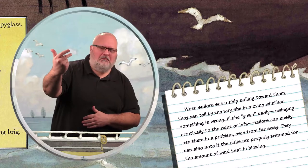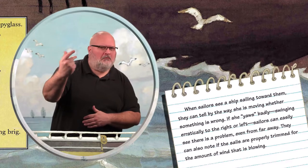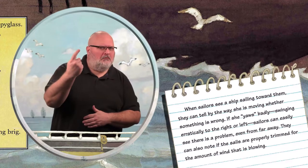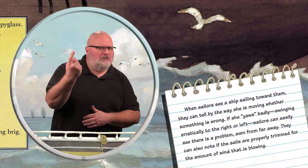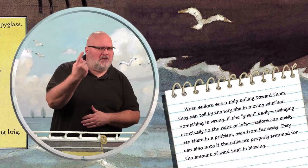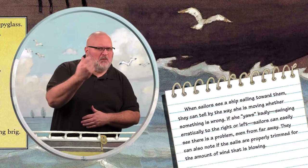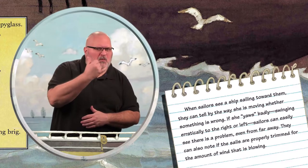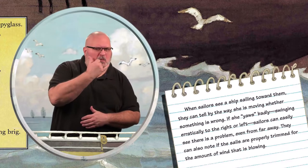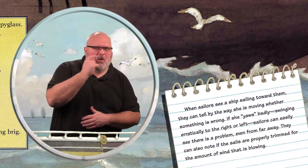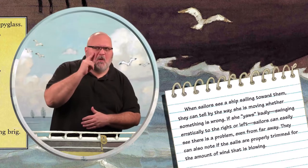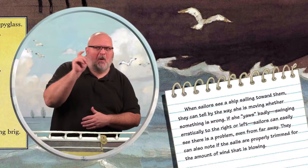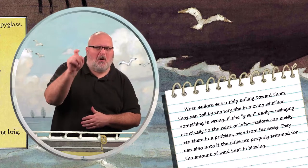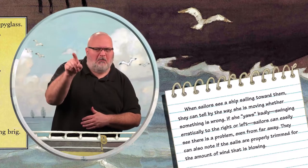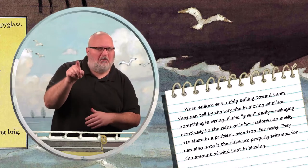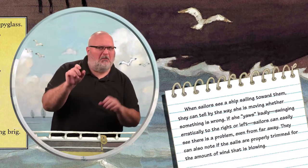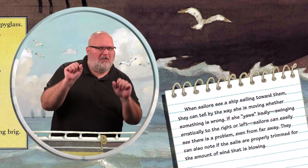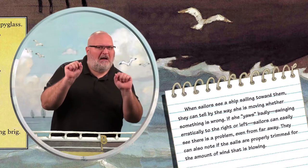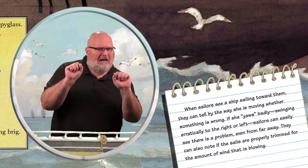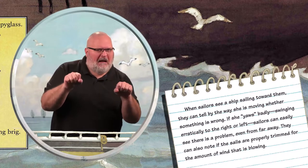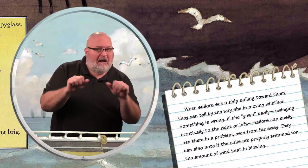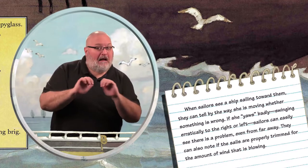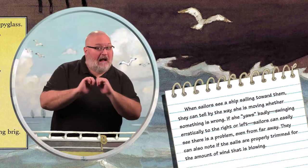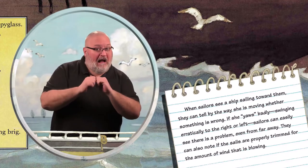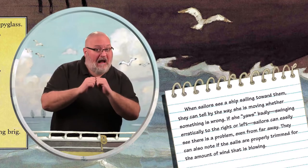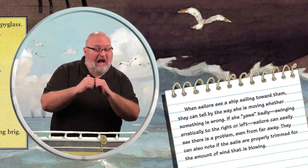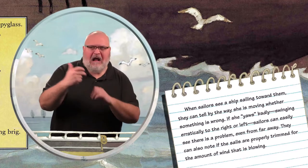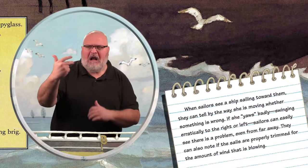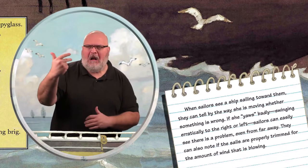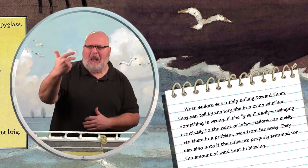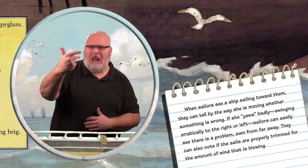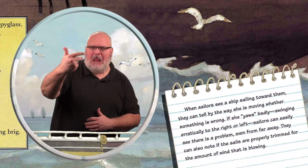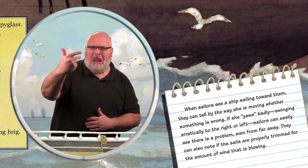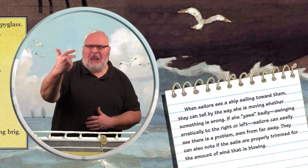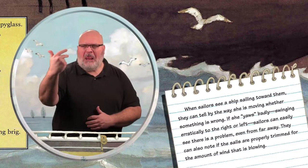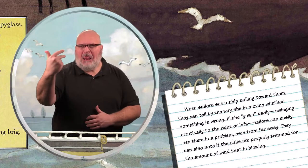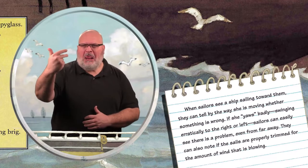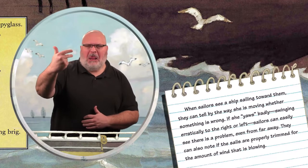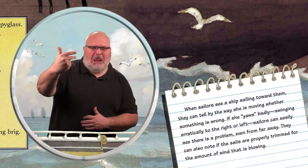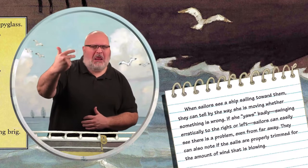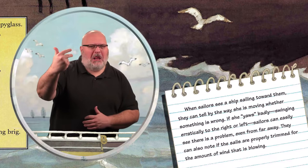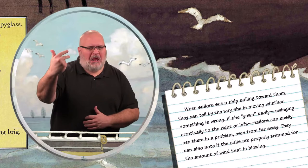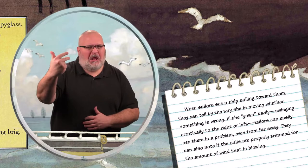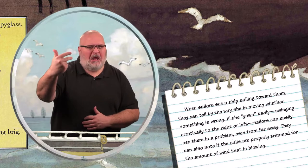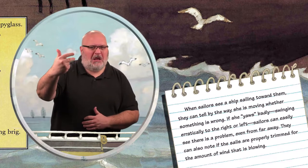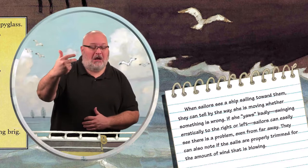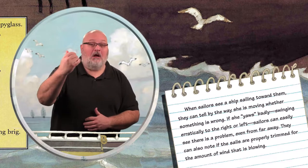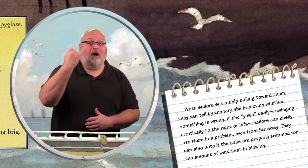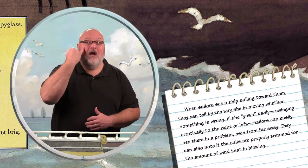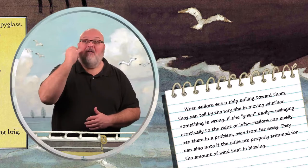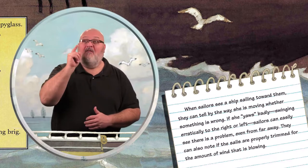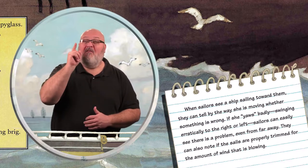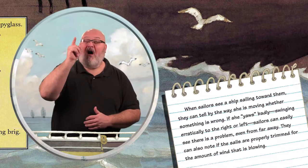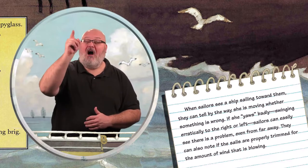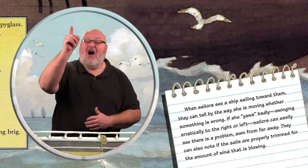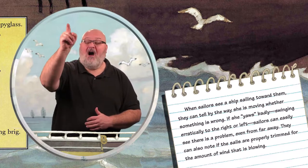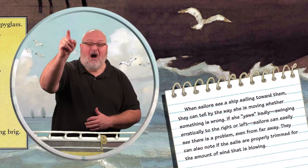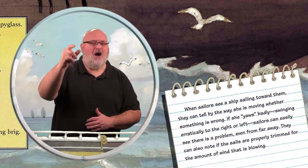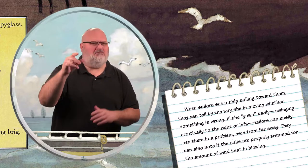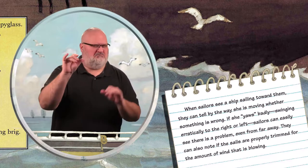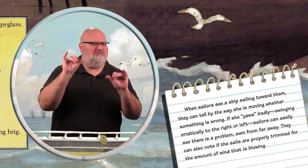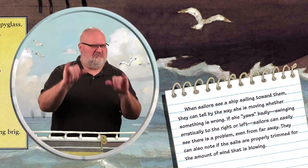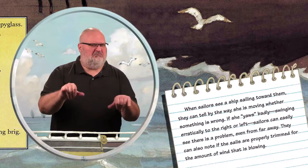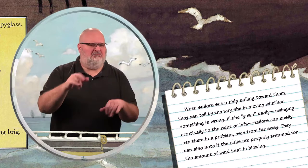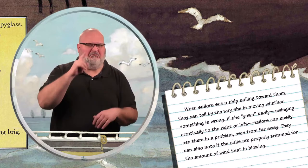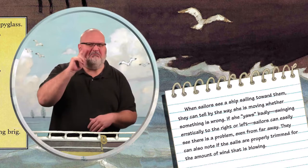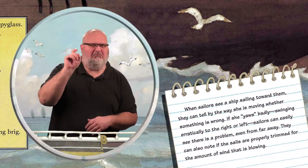When sailors see a ship sailing toward them, they can tell by the way she is moving whether something is wrong. If she